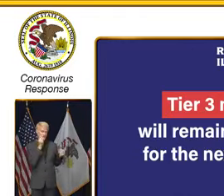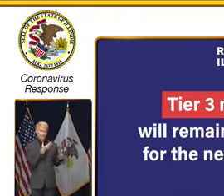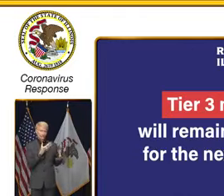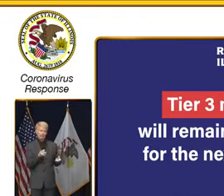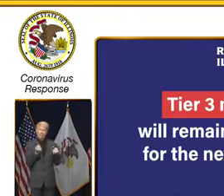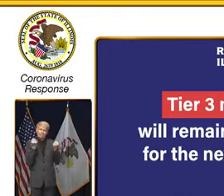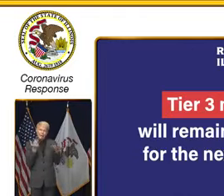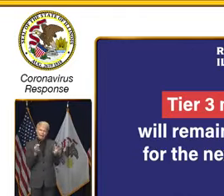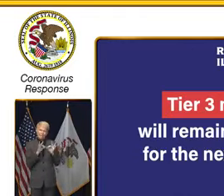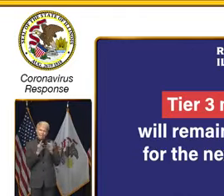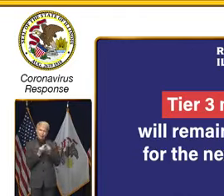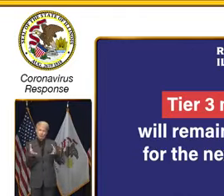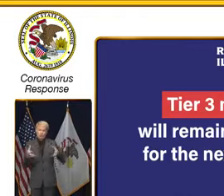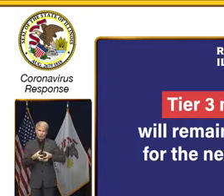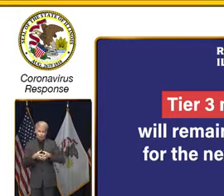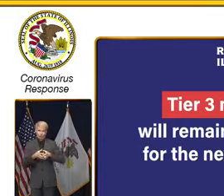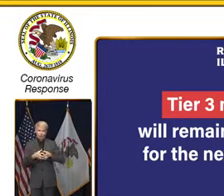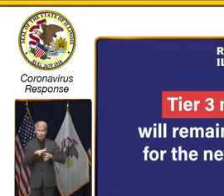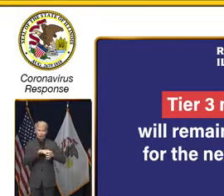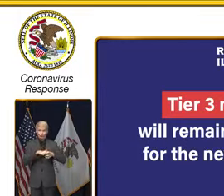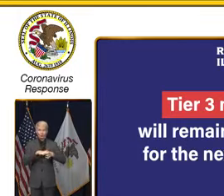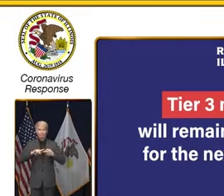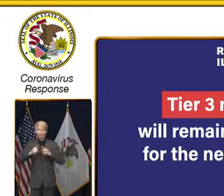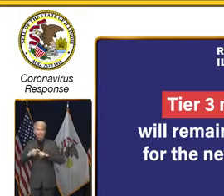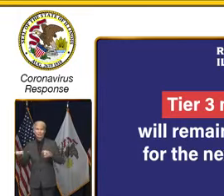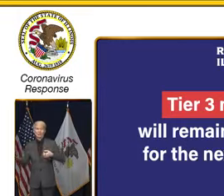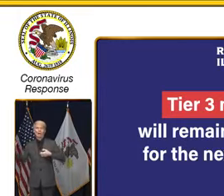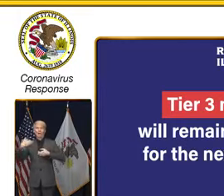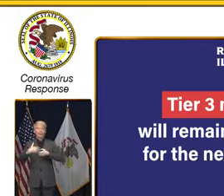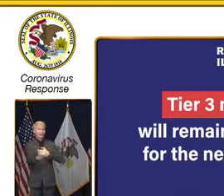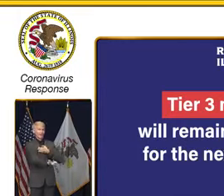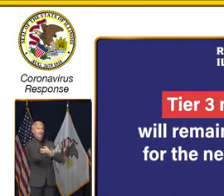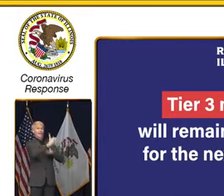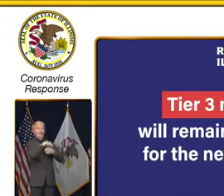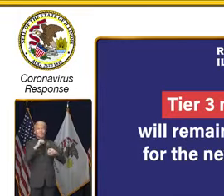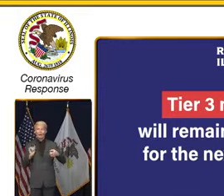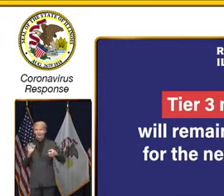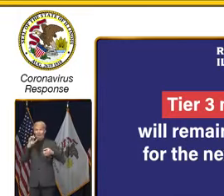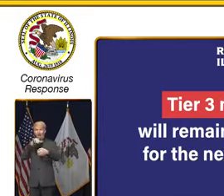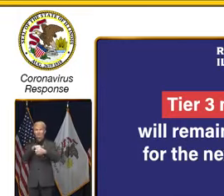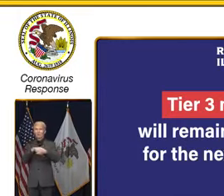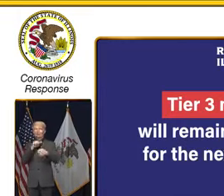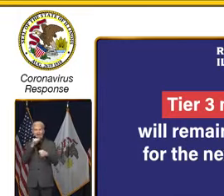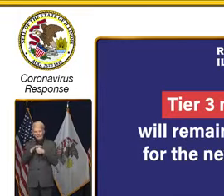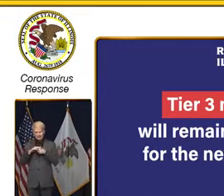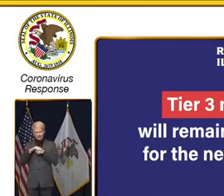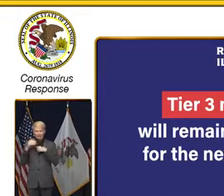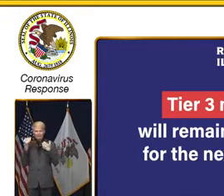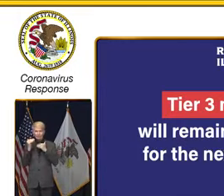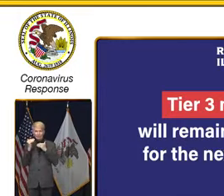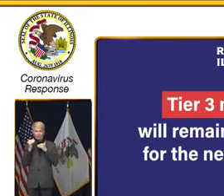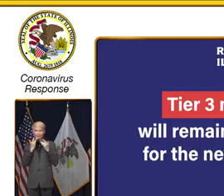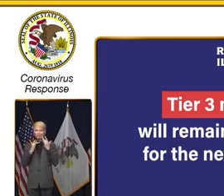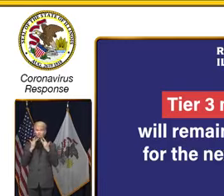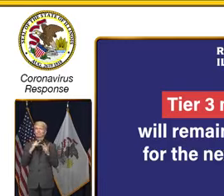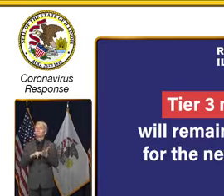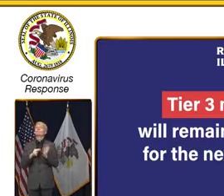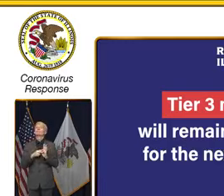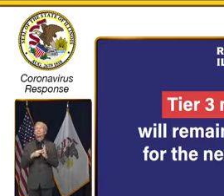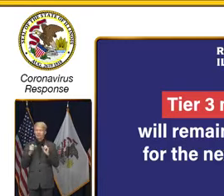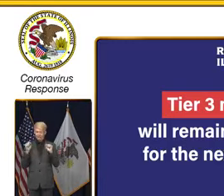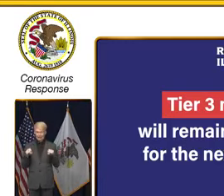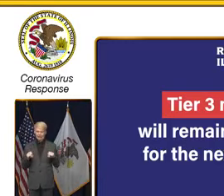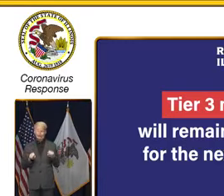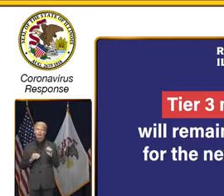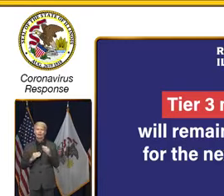gatherings by people visiting family and friends across the nation will very likely bring a post-Thanksgiving surge,